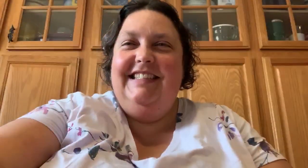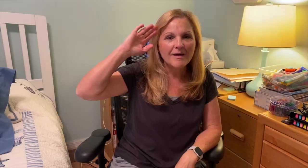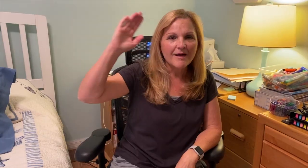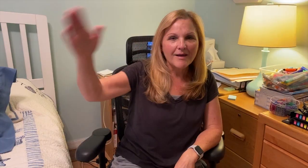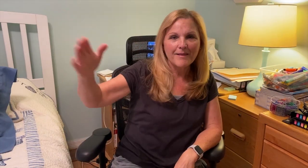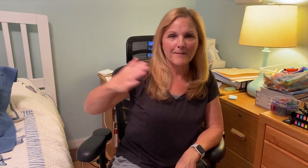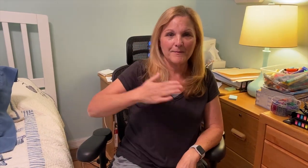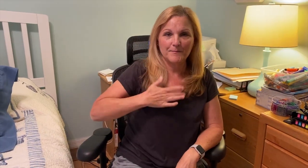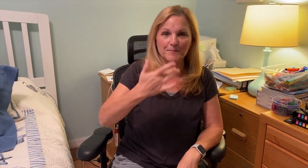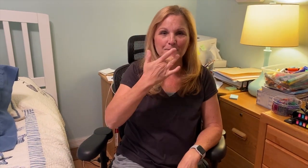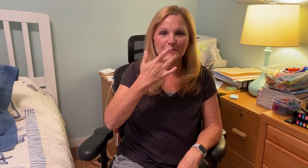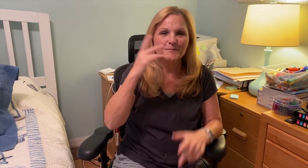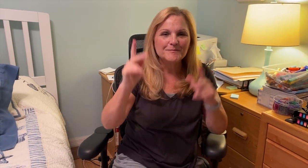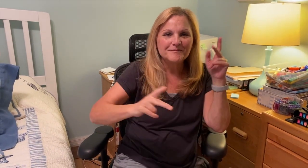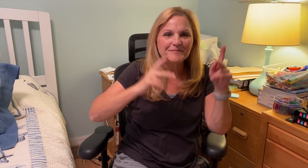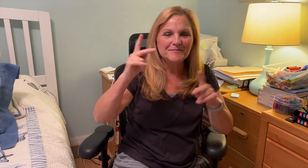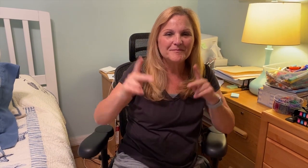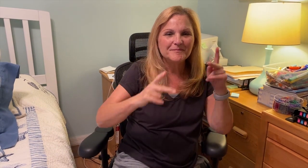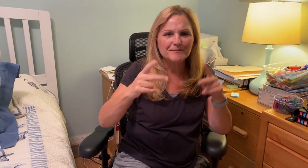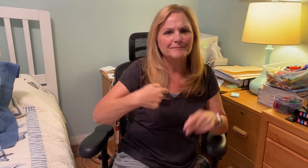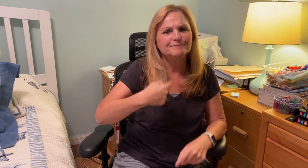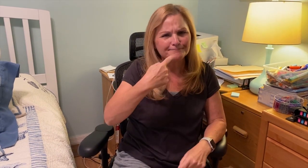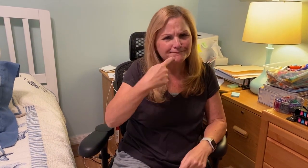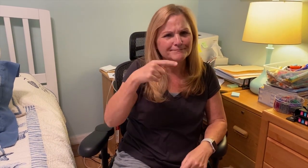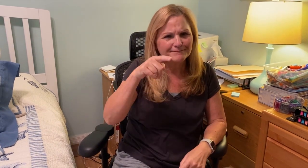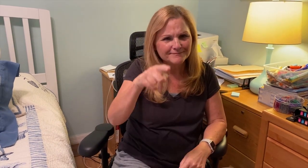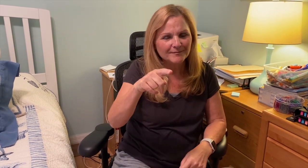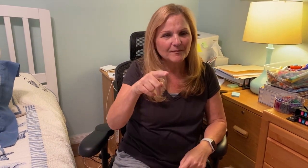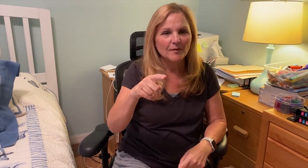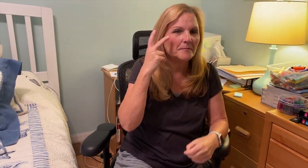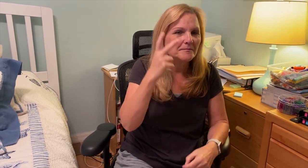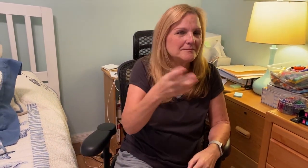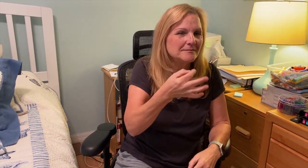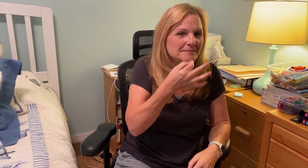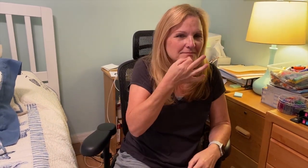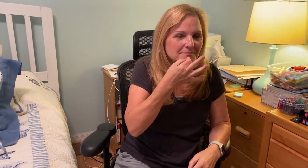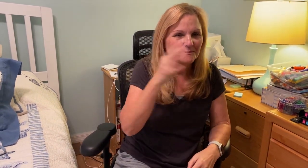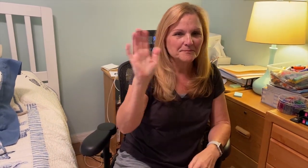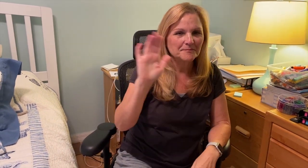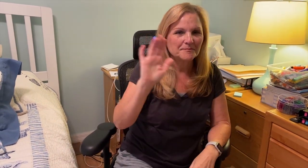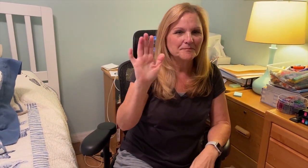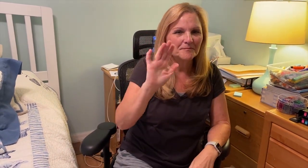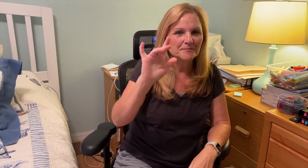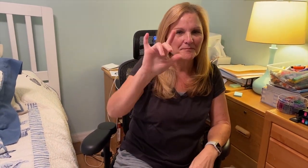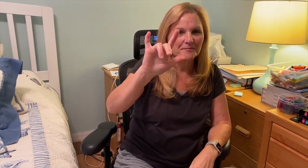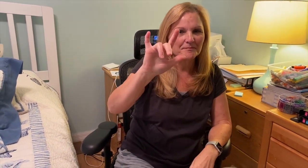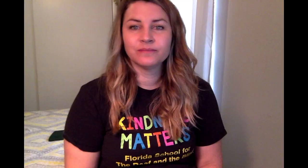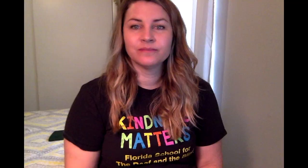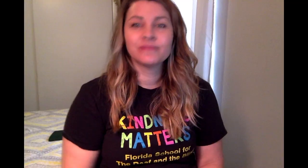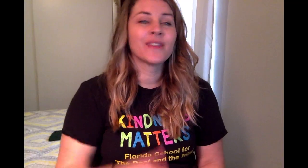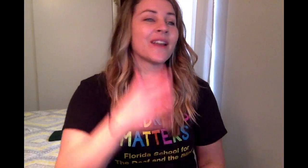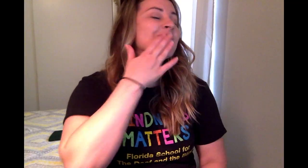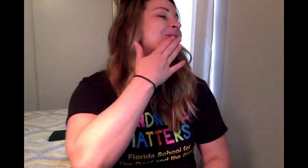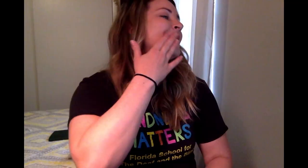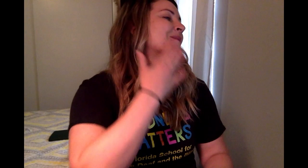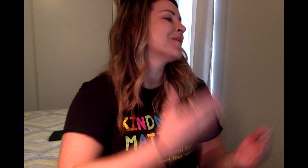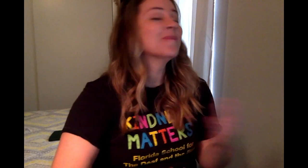Rhonda is saying, hi, my favorite people. I miss you. I hope to see you soon. Callie says, good